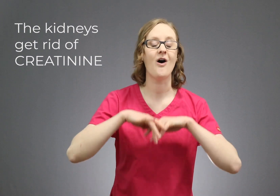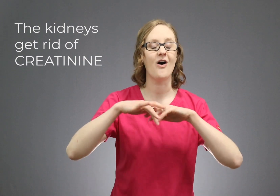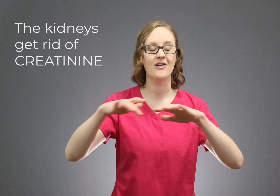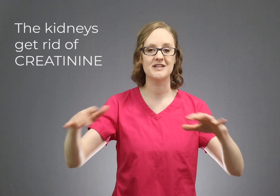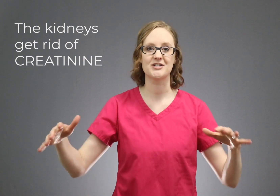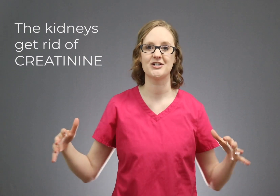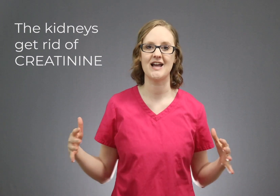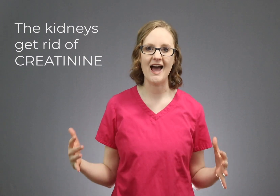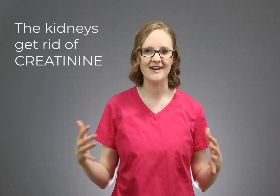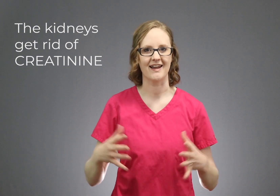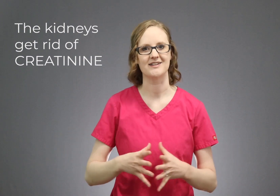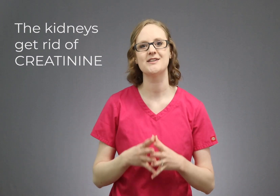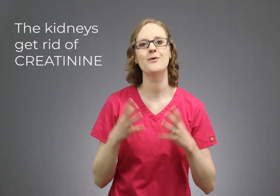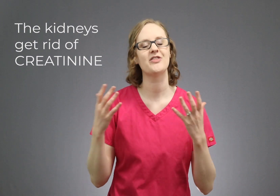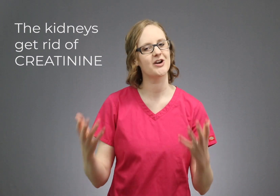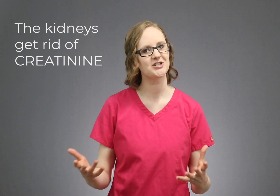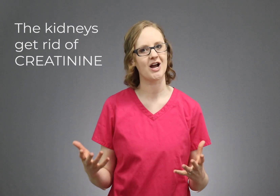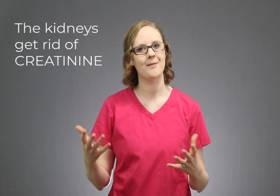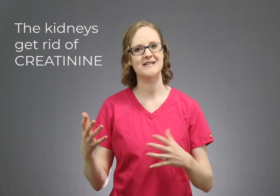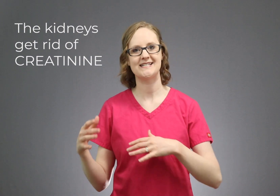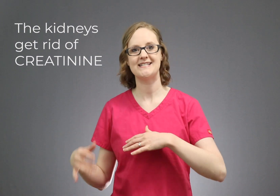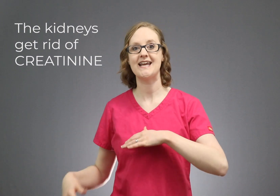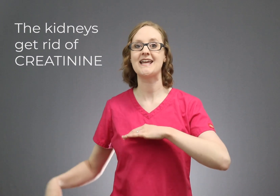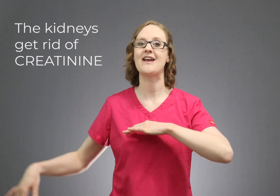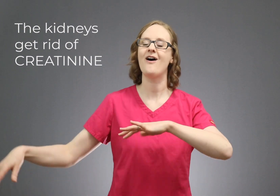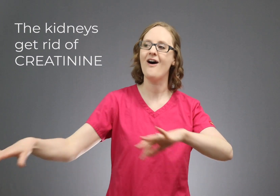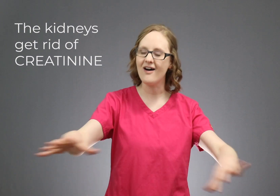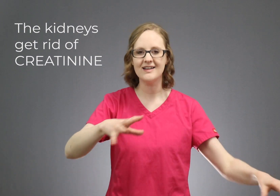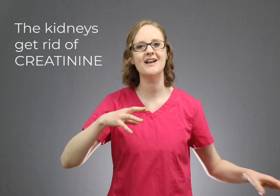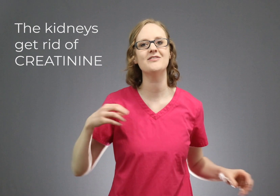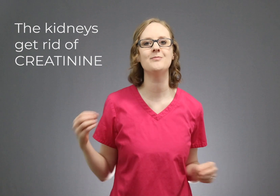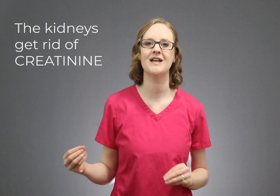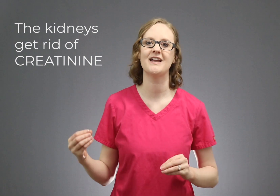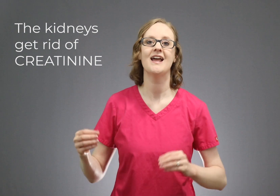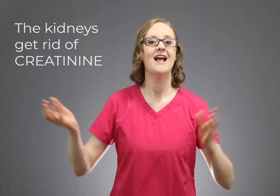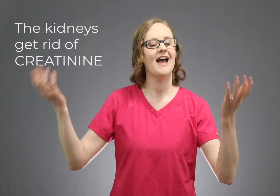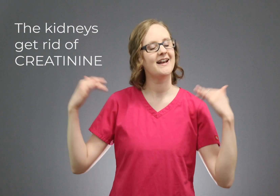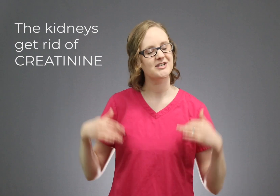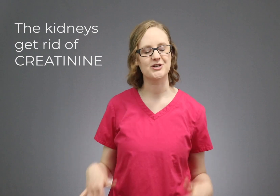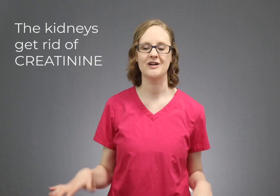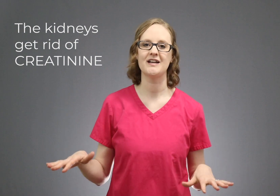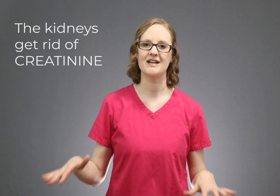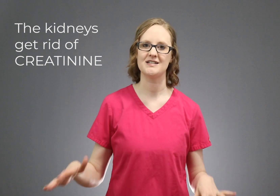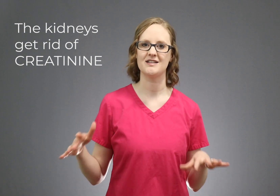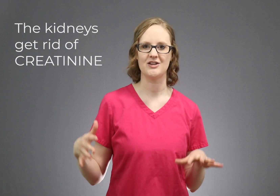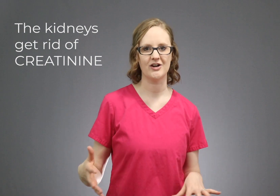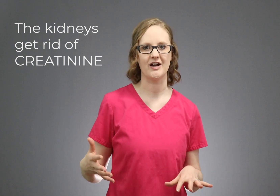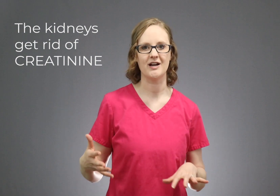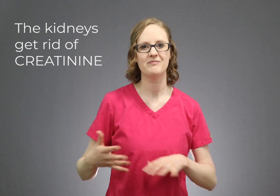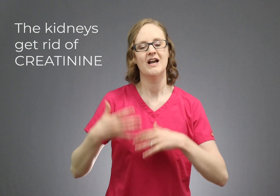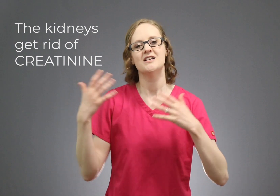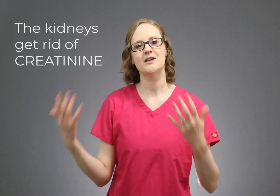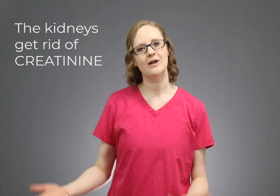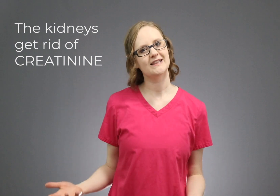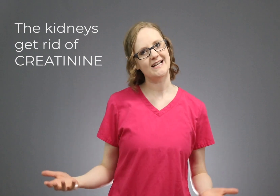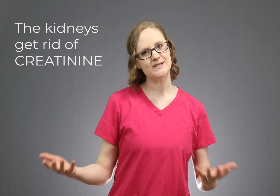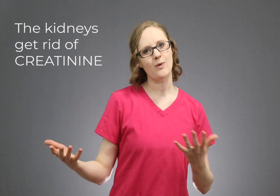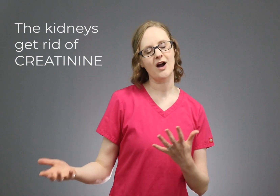all this creatinine, so their job is to take it all out of the blood and excrete it into the urine. So let's walk